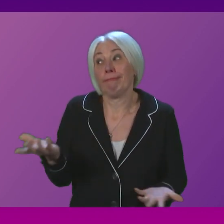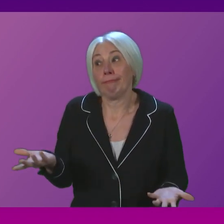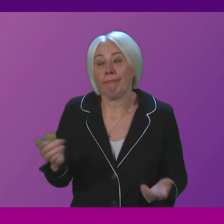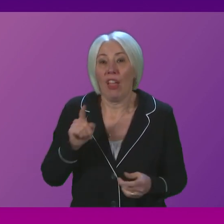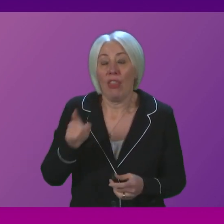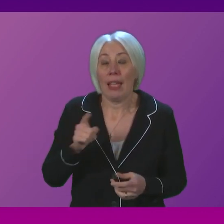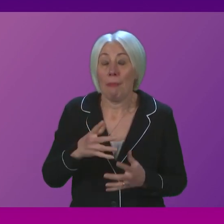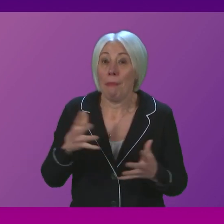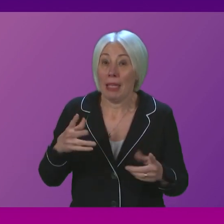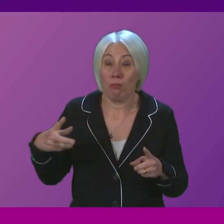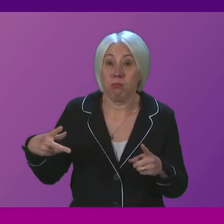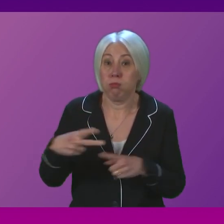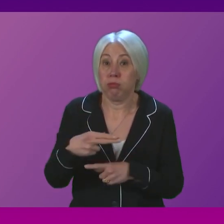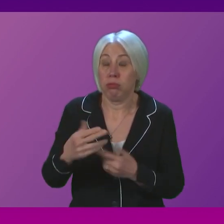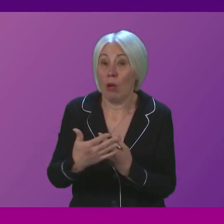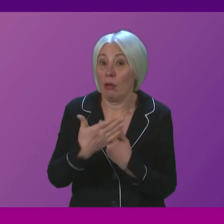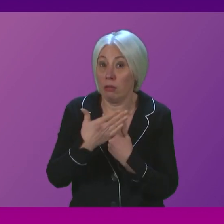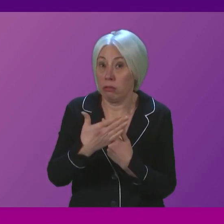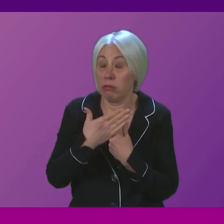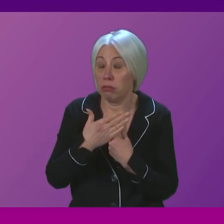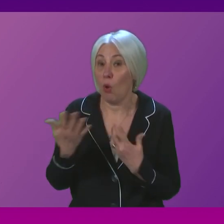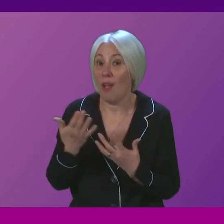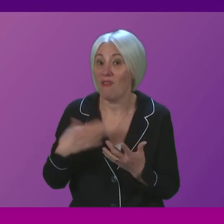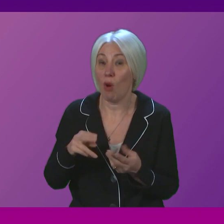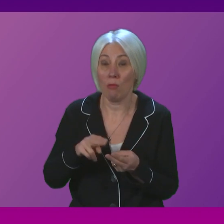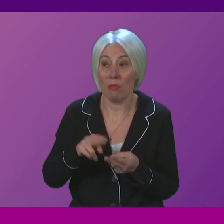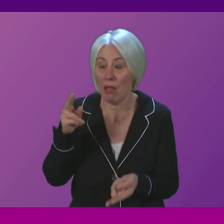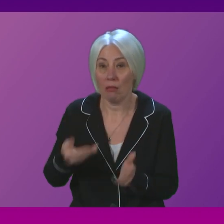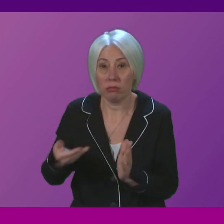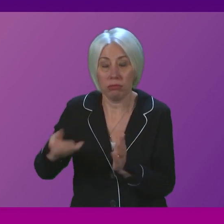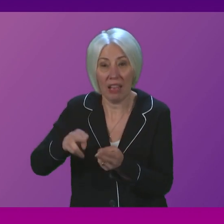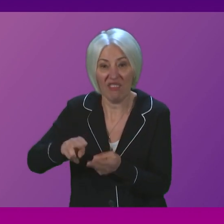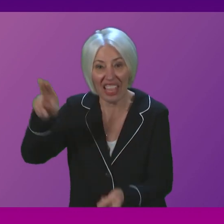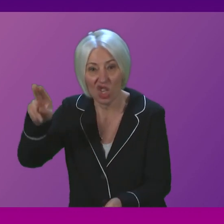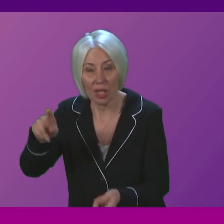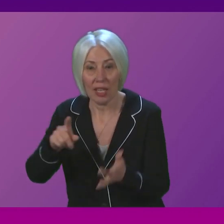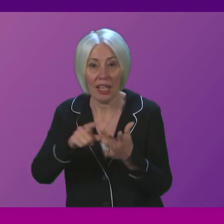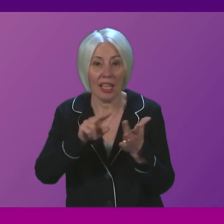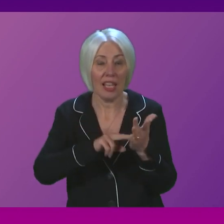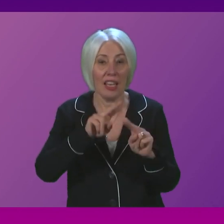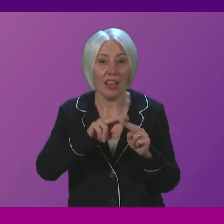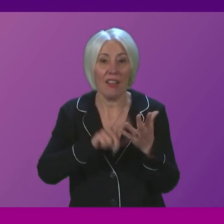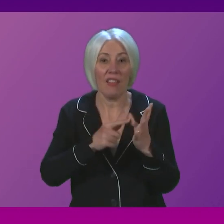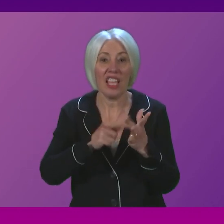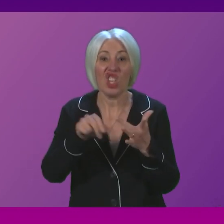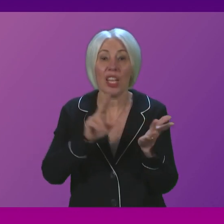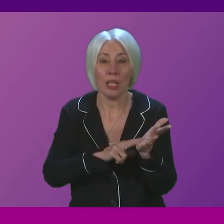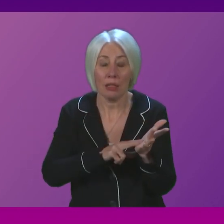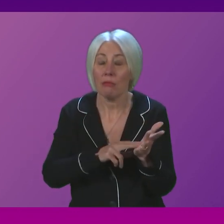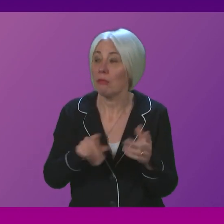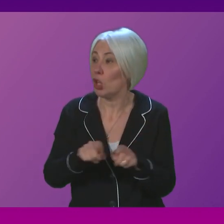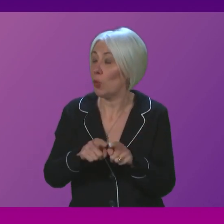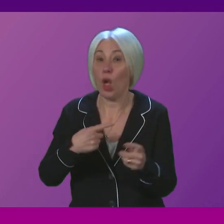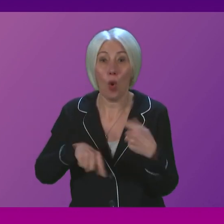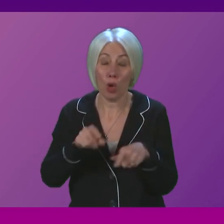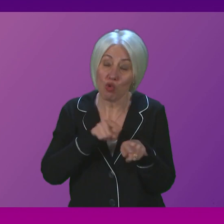dealing with significant budgetary pressures caused by inflation, caused by the fact, and I don't grudge this at all, we are trying to pay our